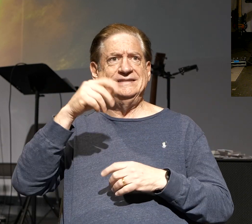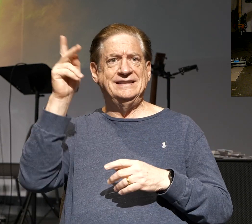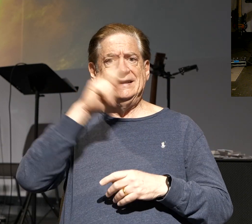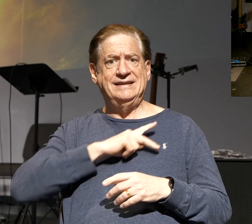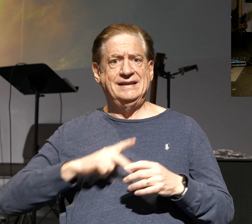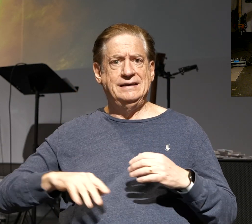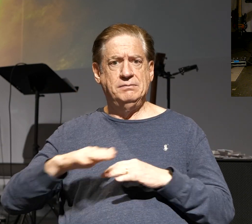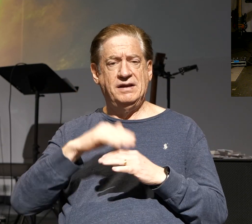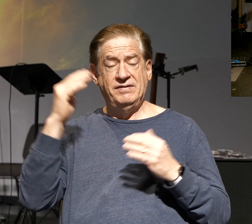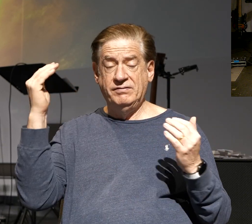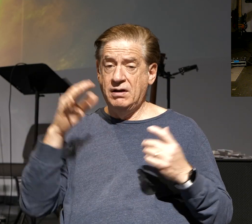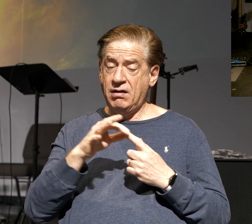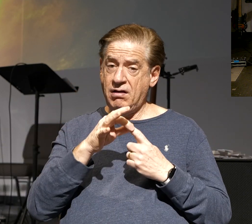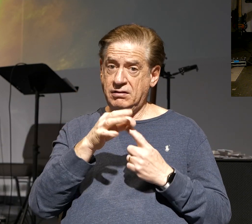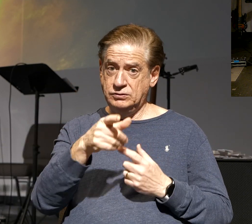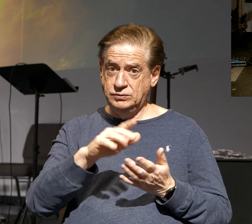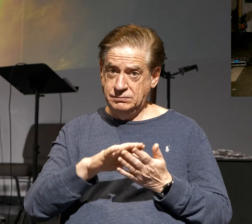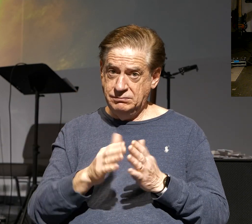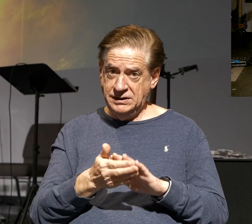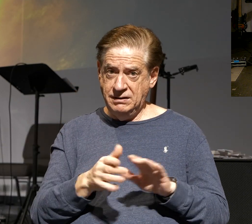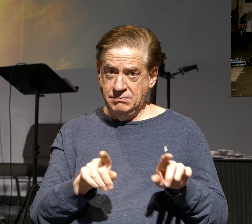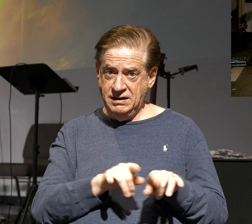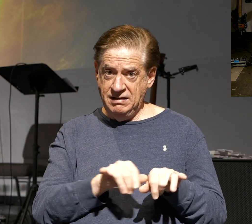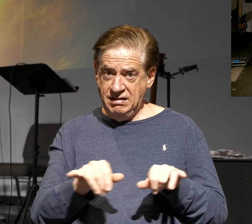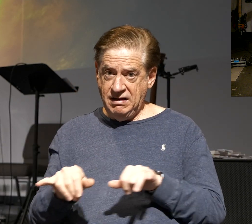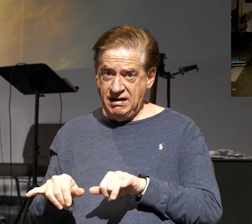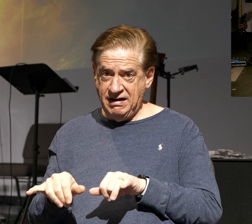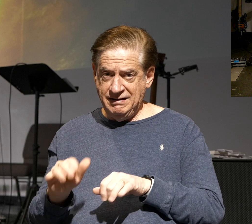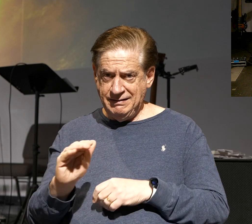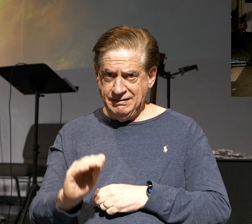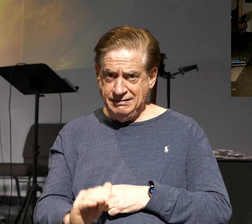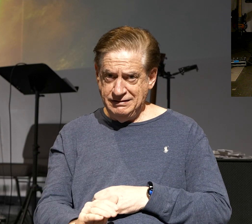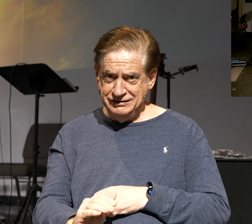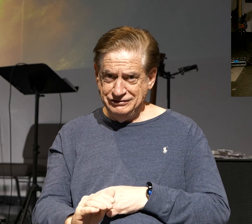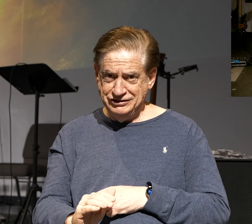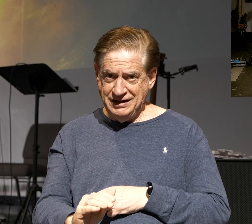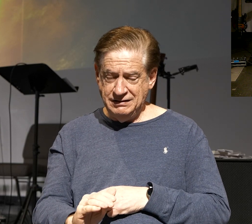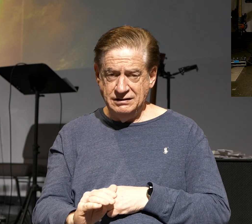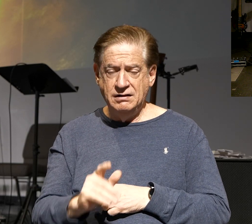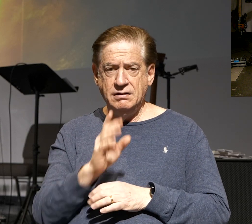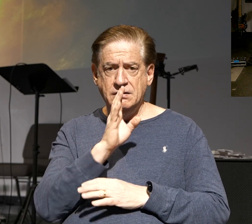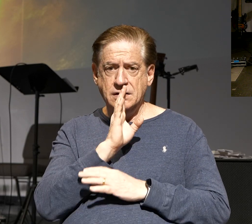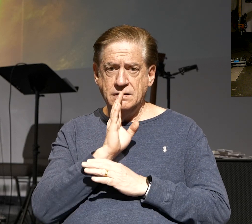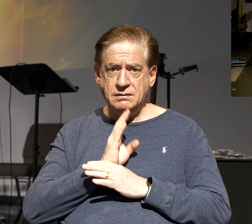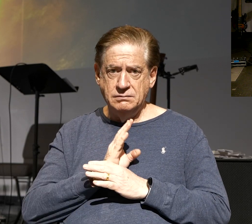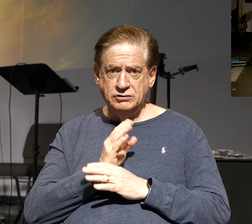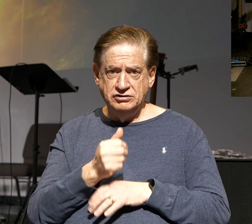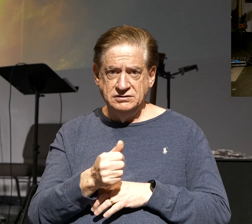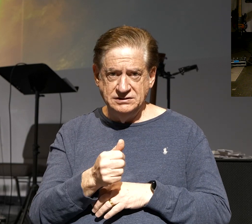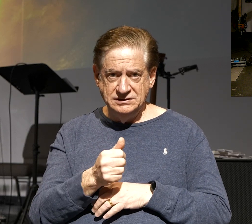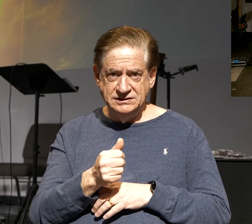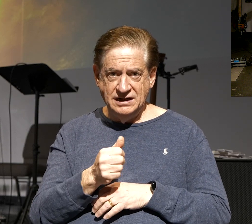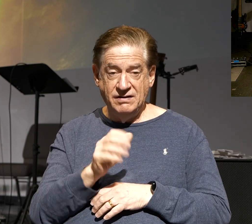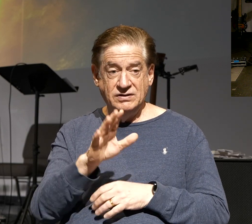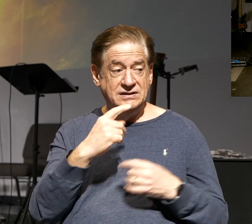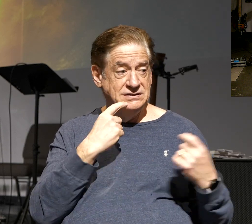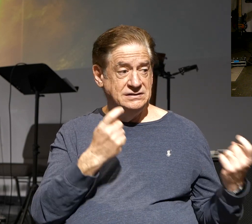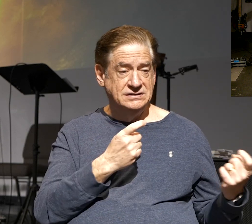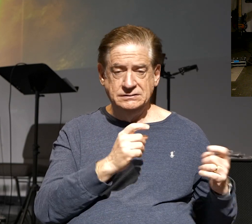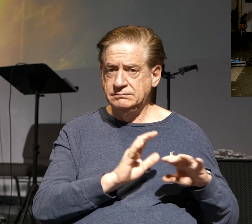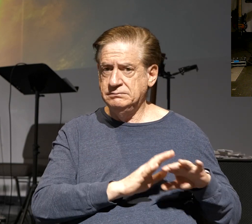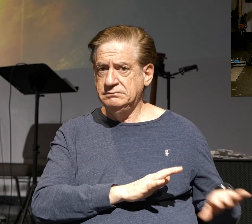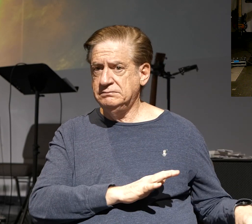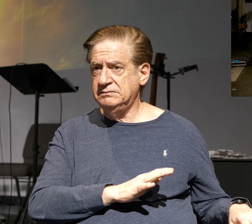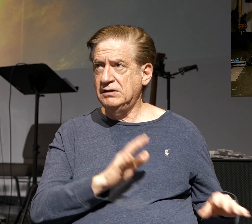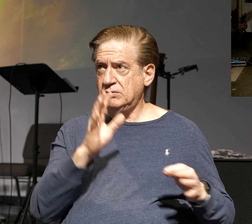And He said, unless you become like a little child, you humble yourself, you turn from sin and put your